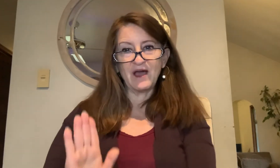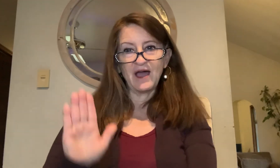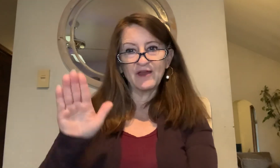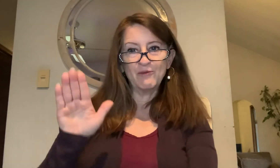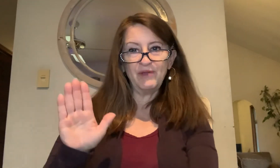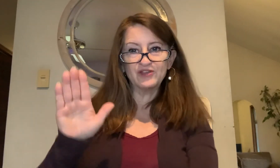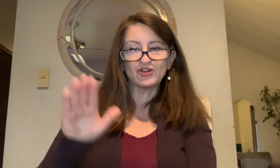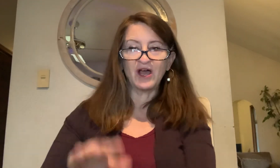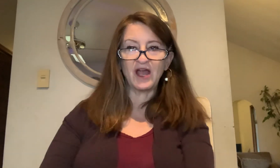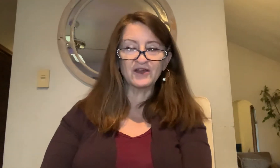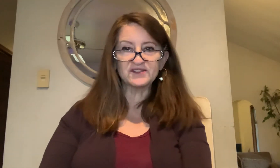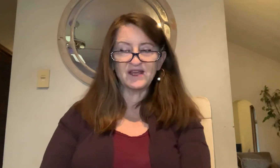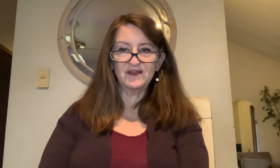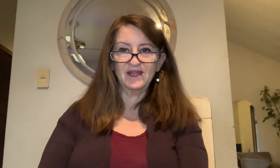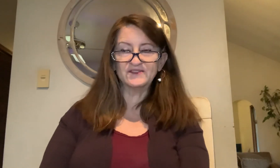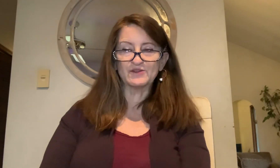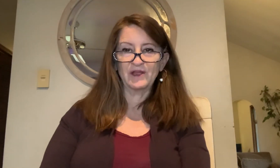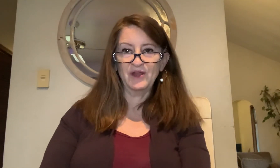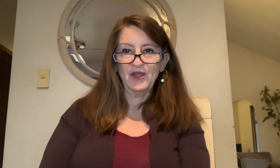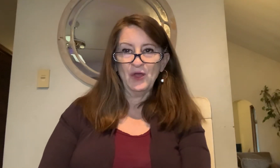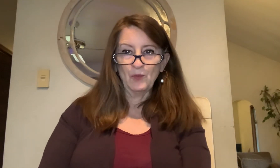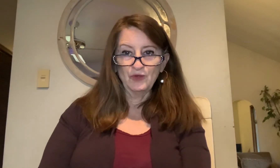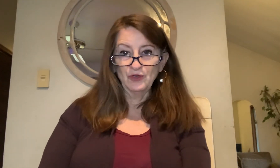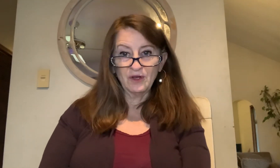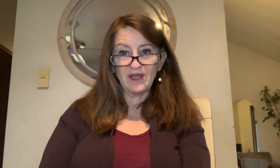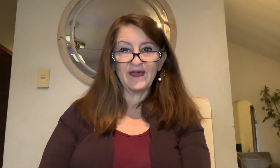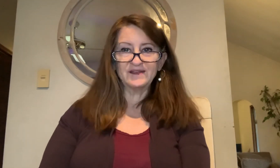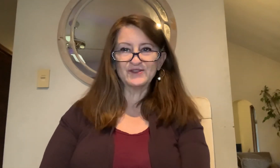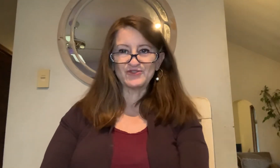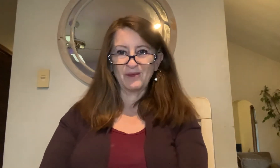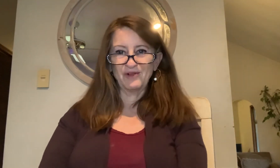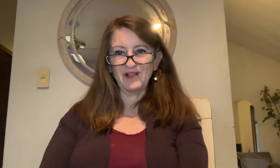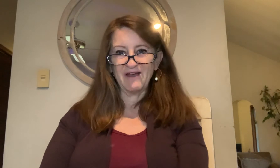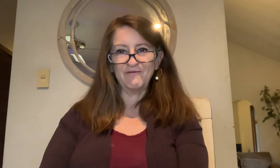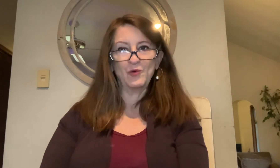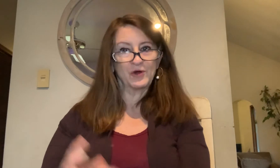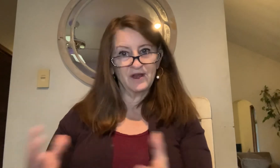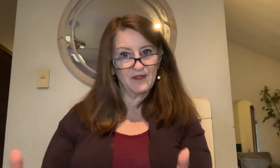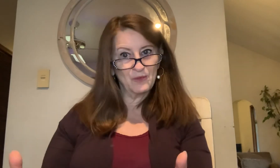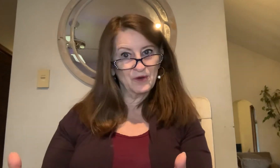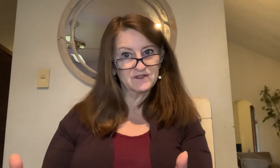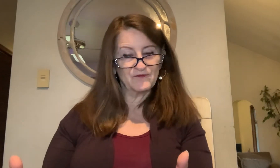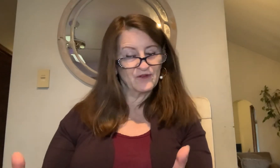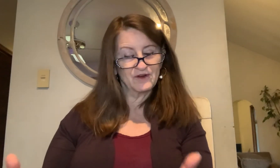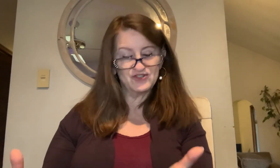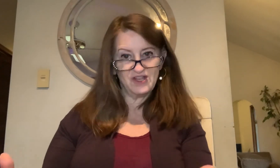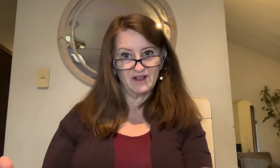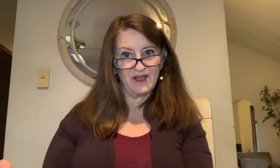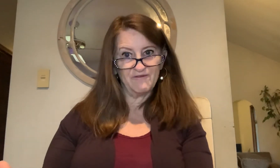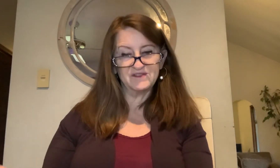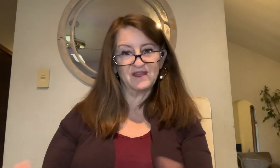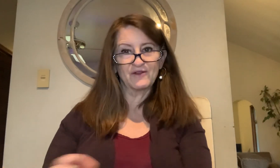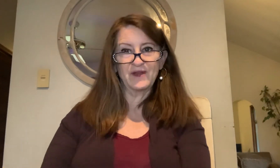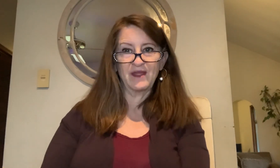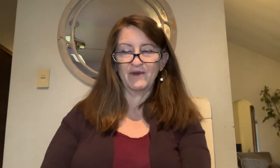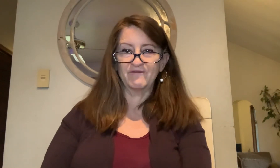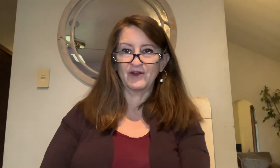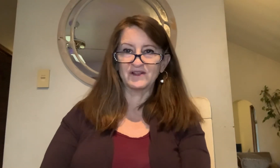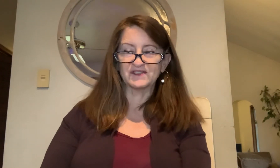higher pitch or higher sounding instrument will utilize the treble clef or in other words for G-clef is the other name of it also.